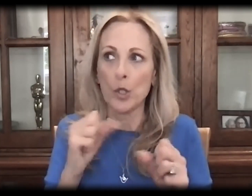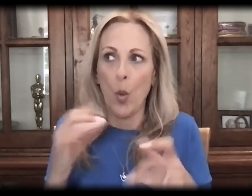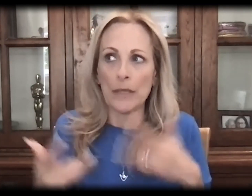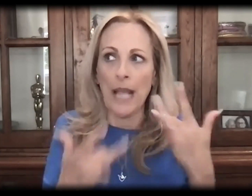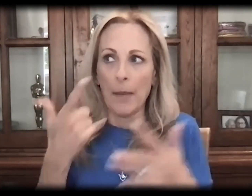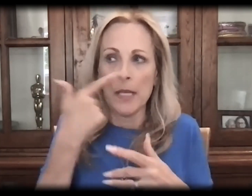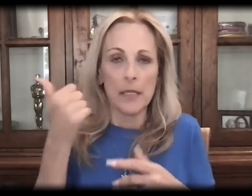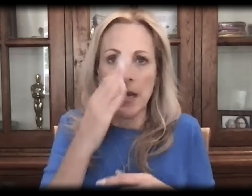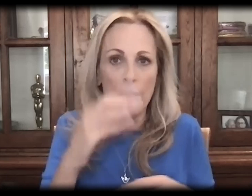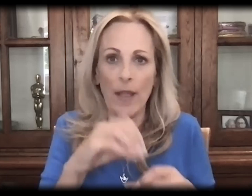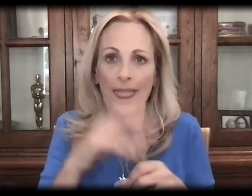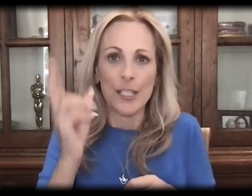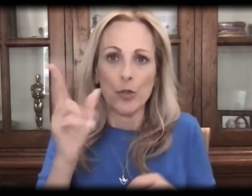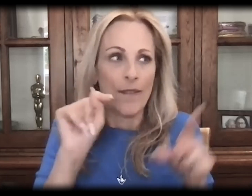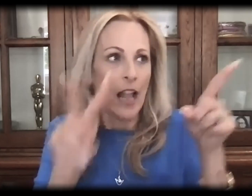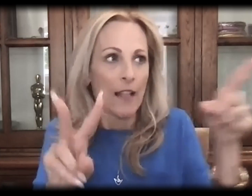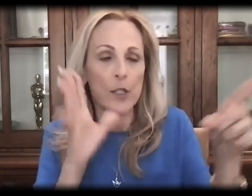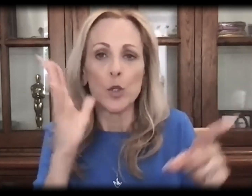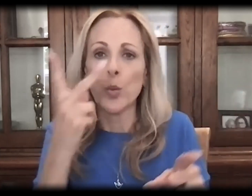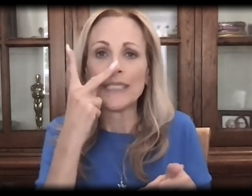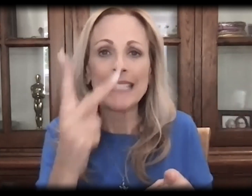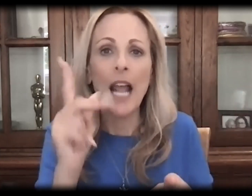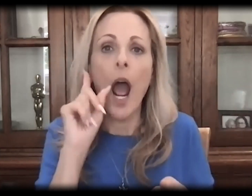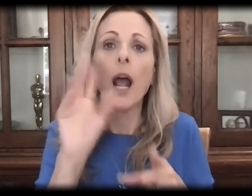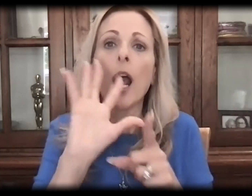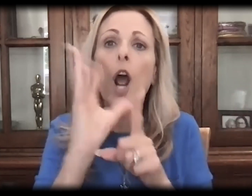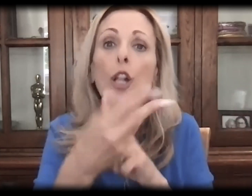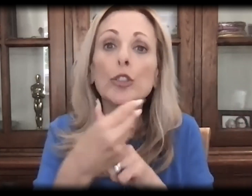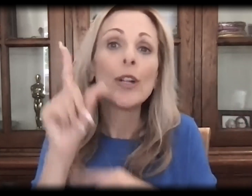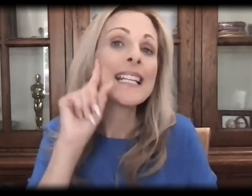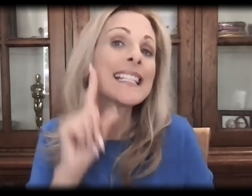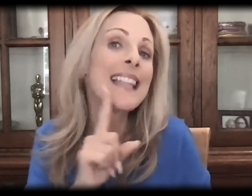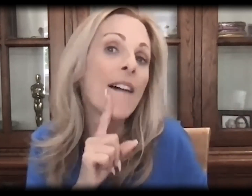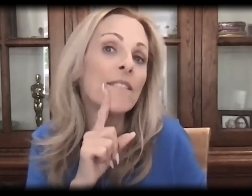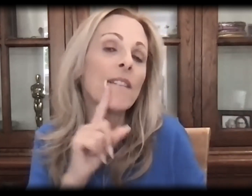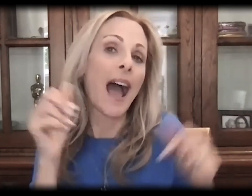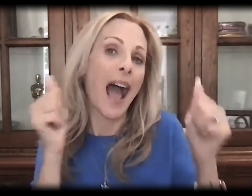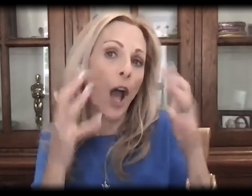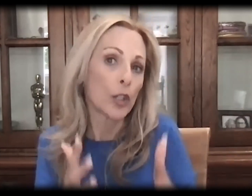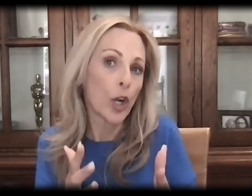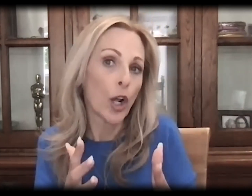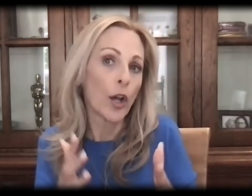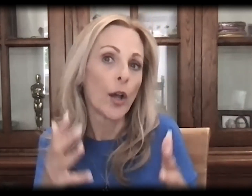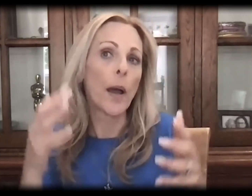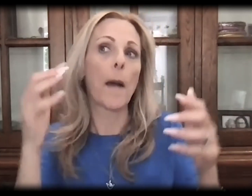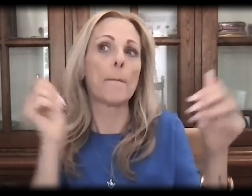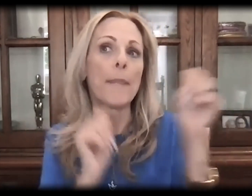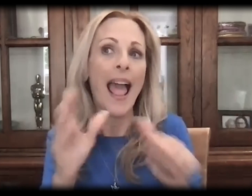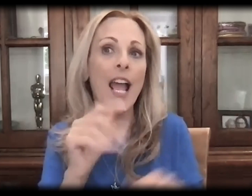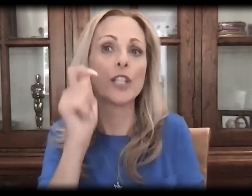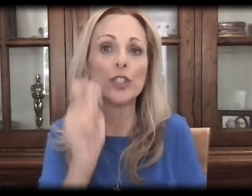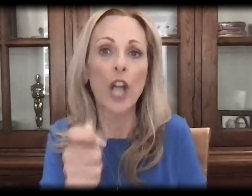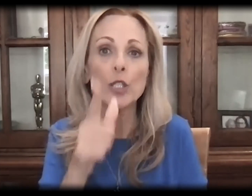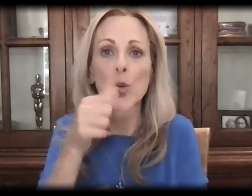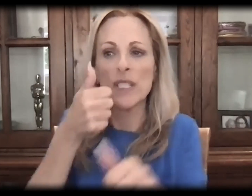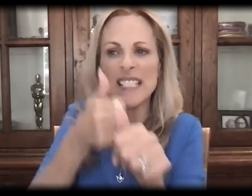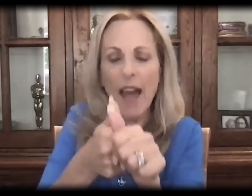And I was so excited because I don't think I've ever seen on television, in the history of television, a culturally deaf actor playing